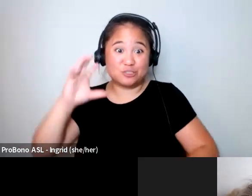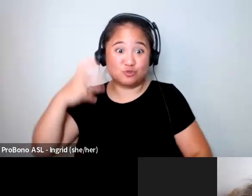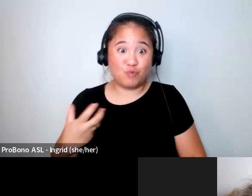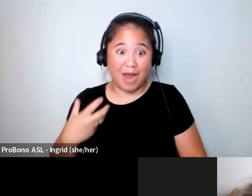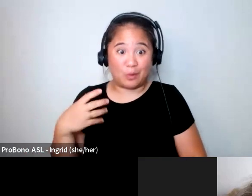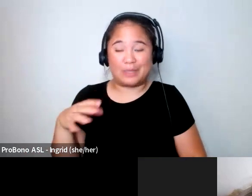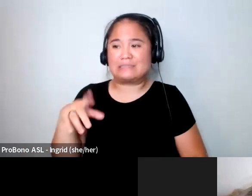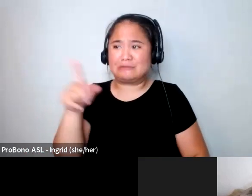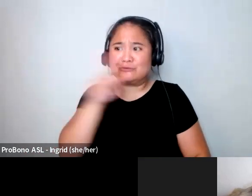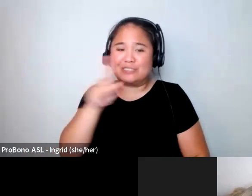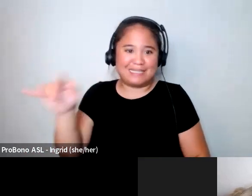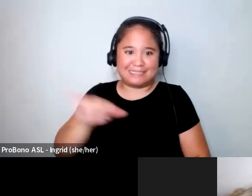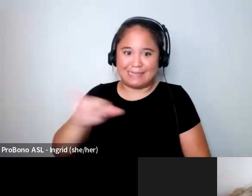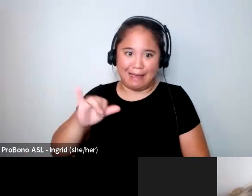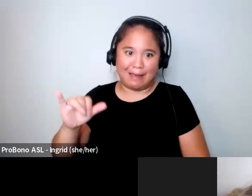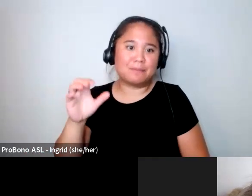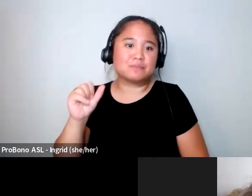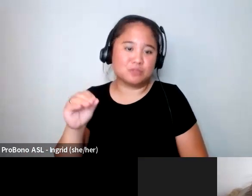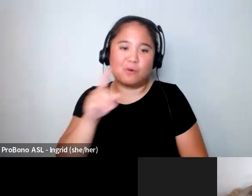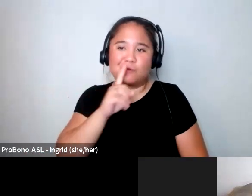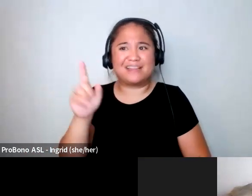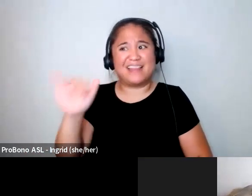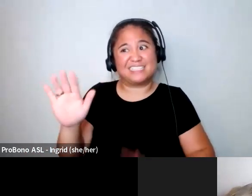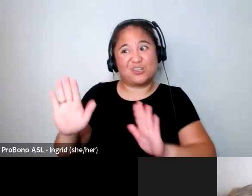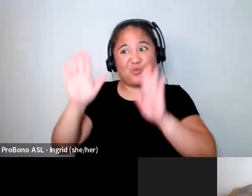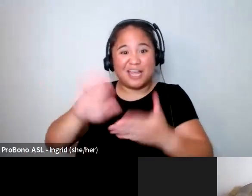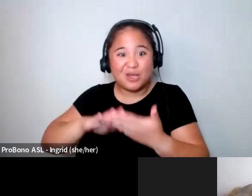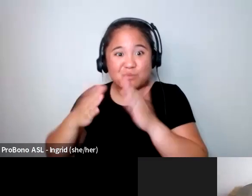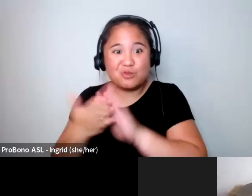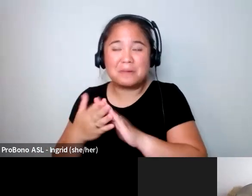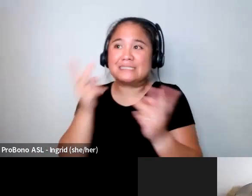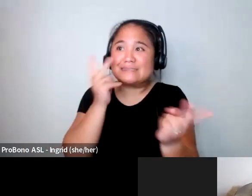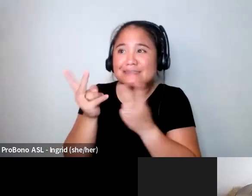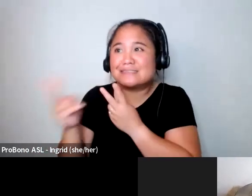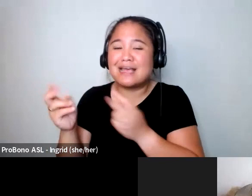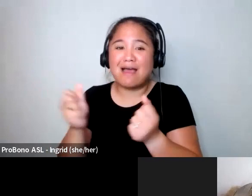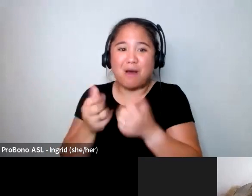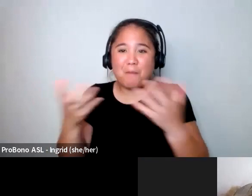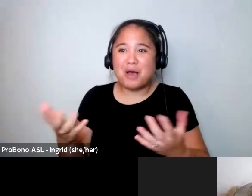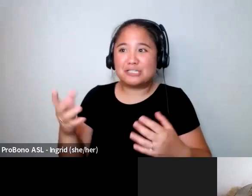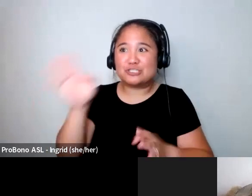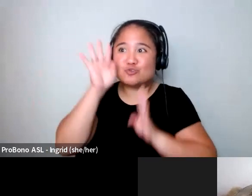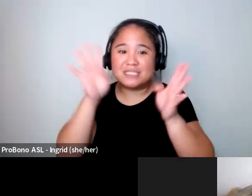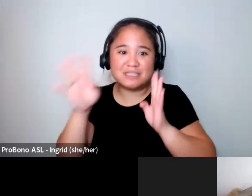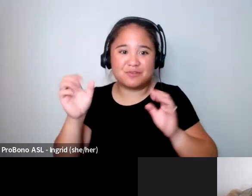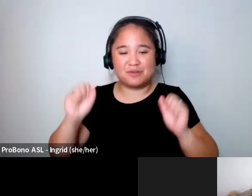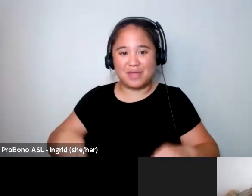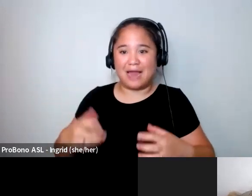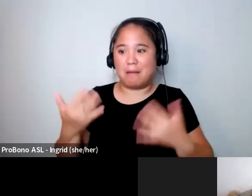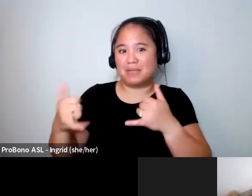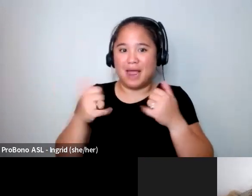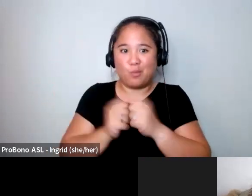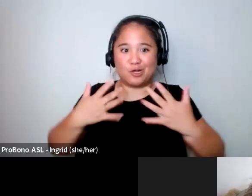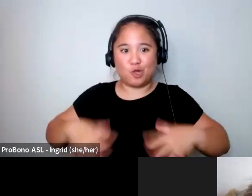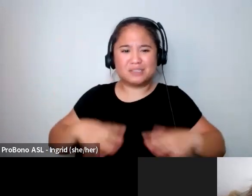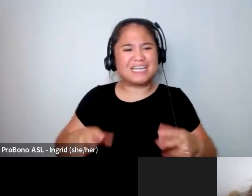do the same sort of things and it's a great community to just like see how much creativity you can get in the clothes you have and just